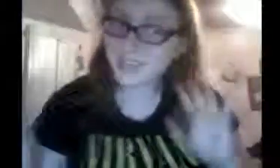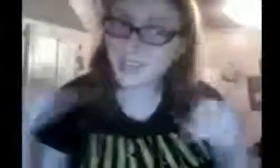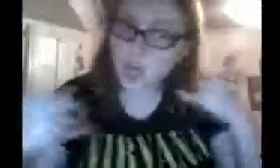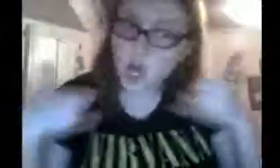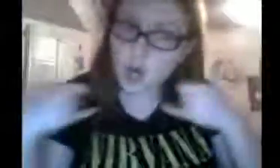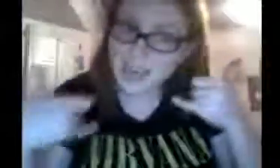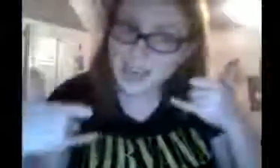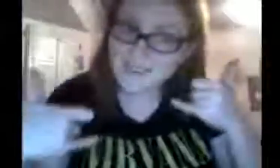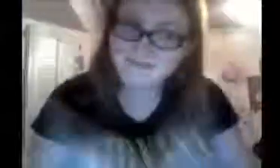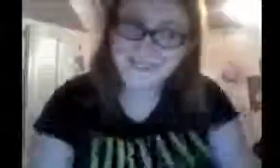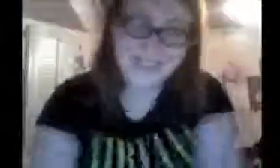Call me.